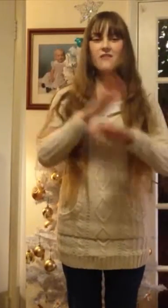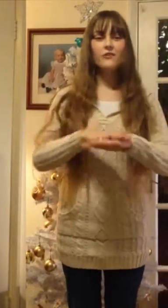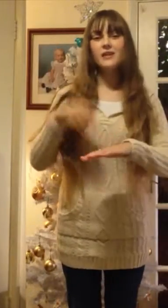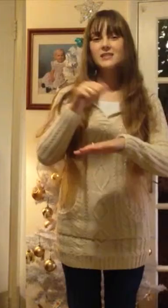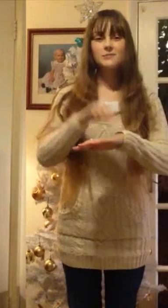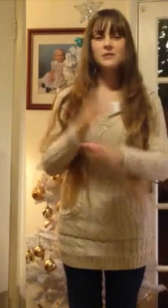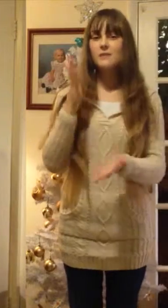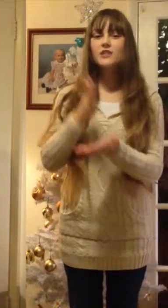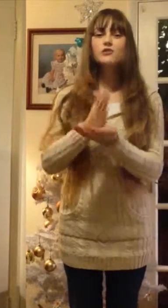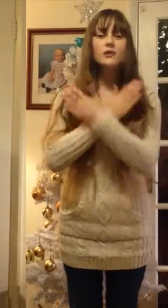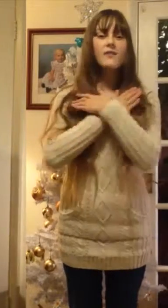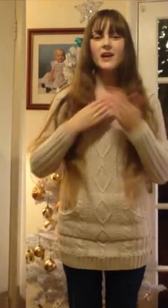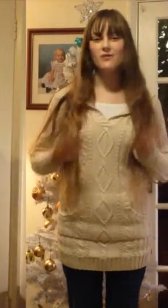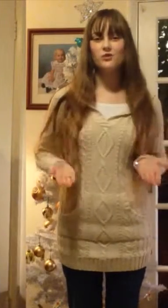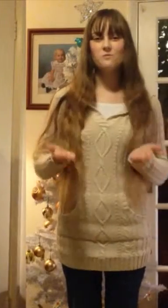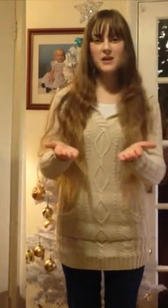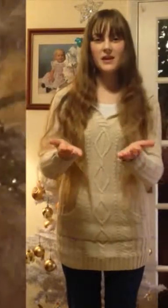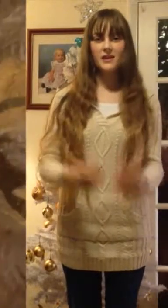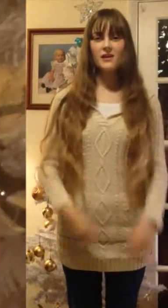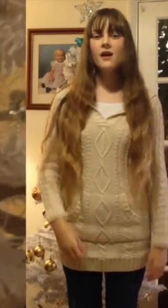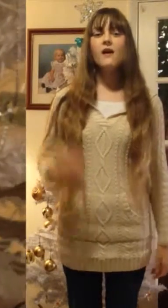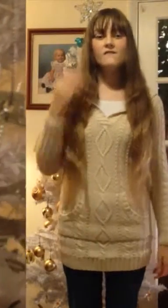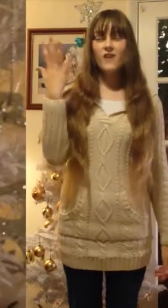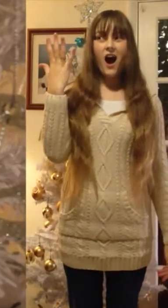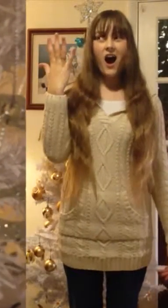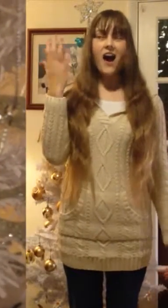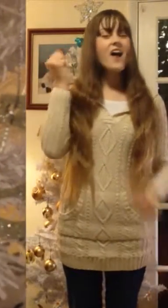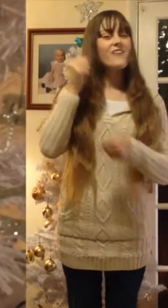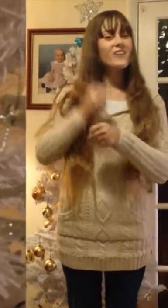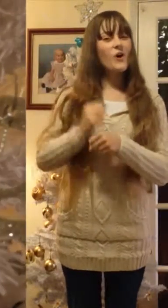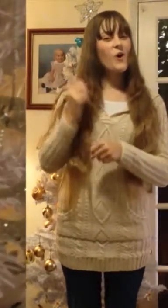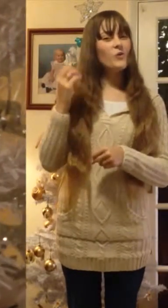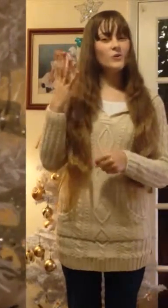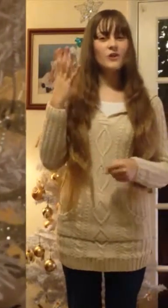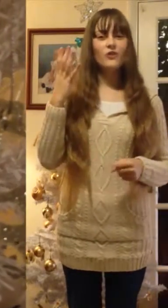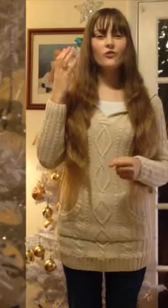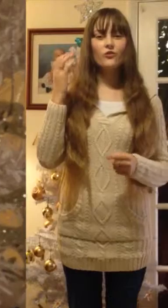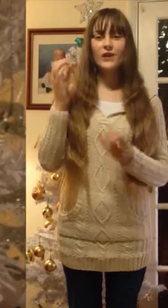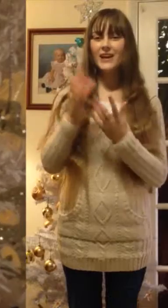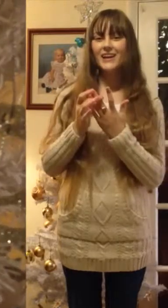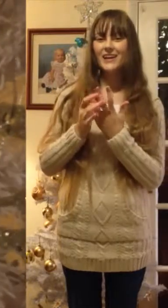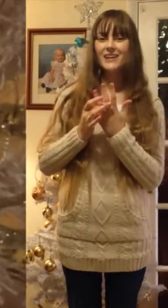of Christmas, my true love gave to me, five golden rings.